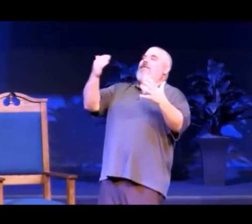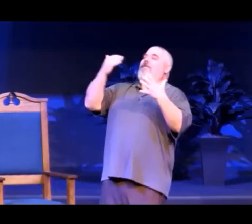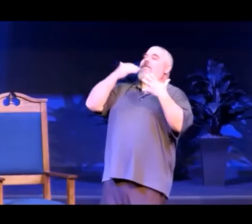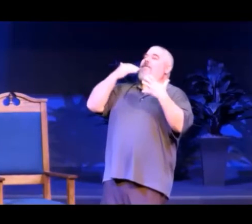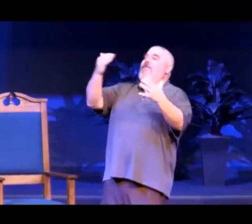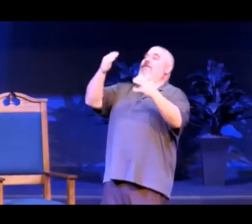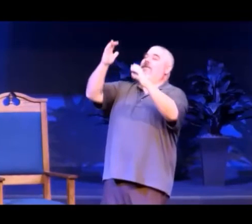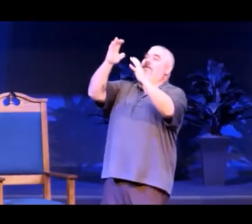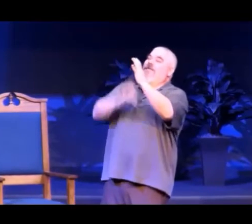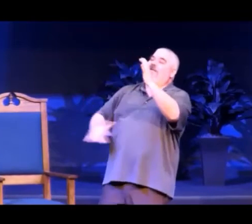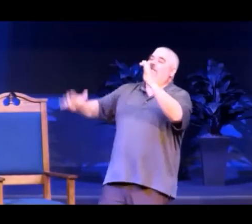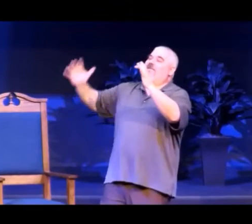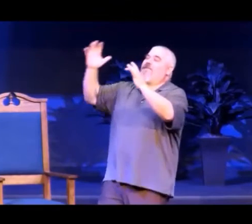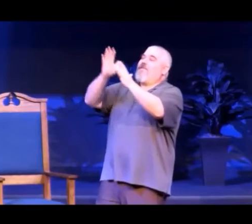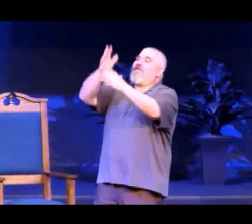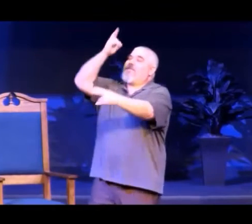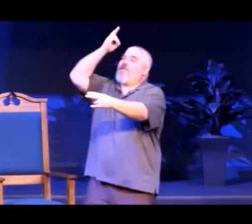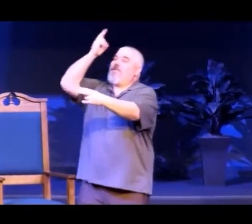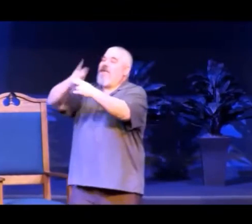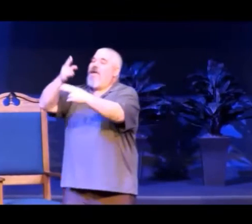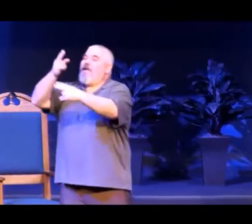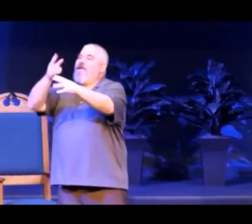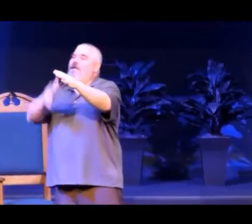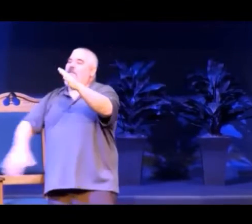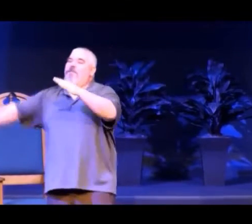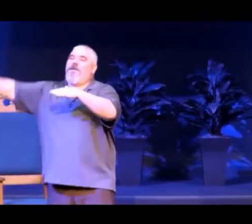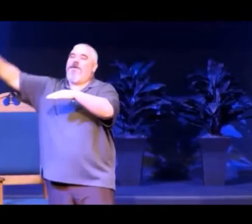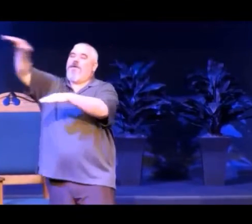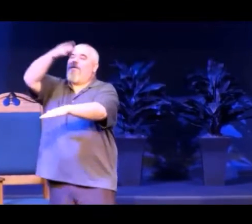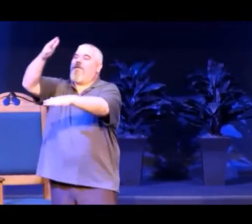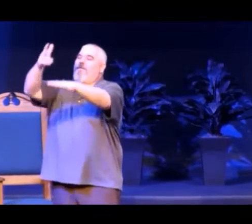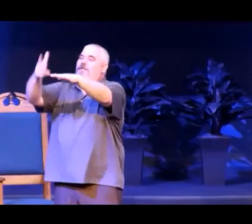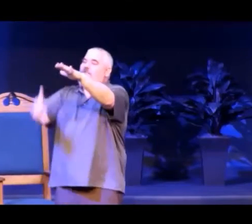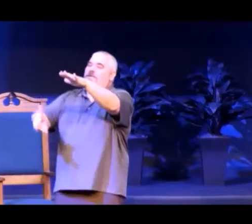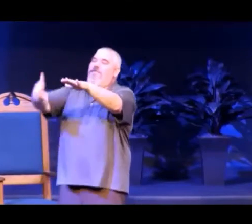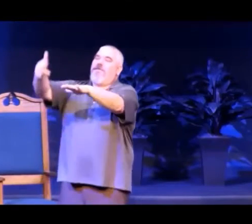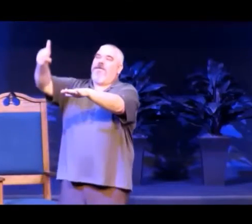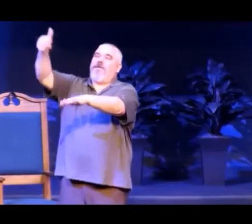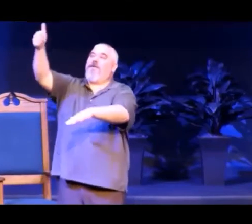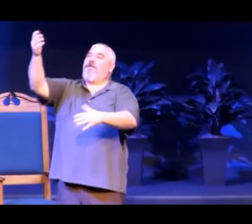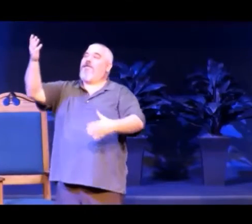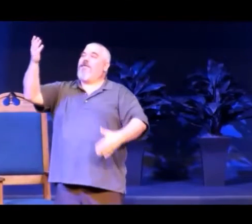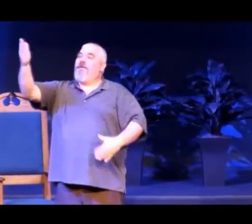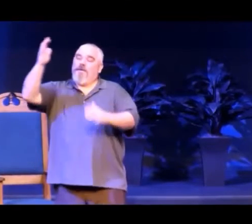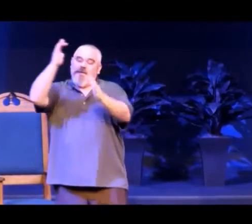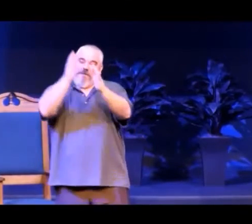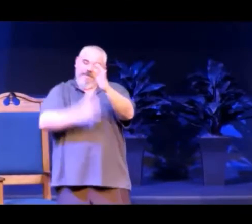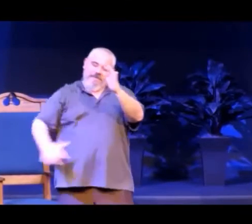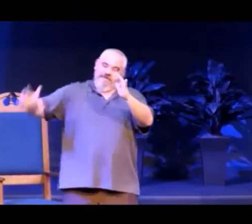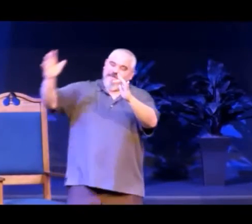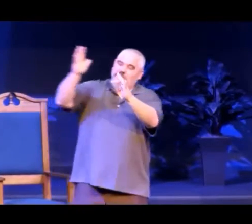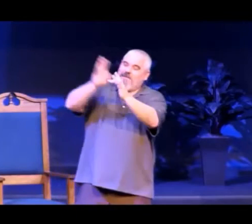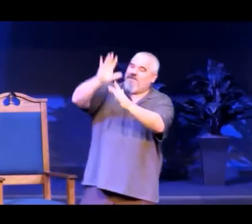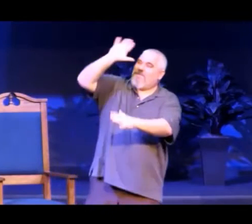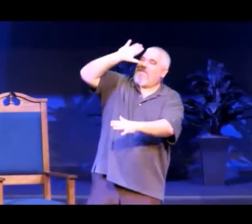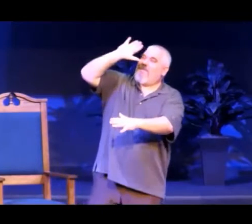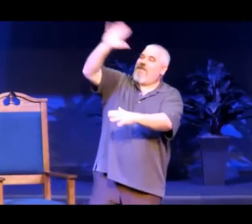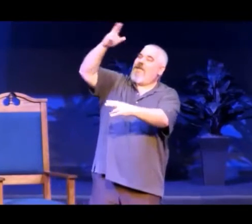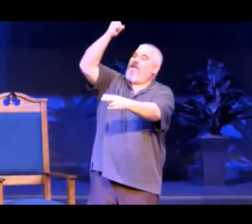Jesus, the name above every other Jesus, the name